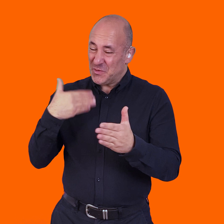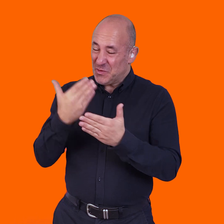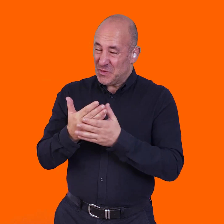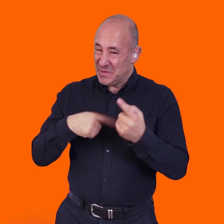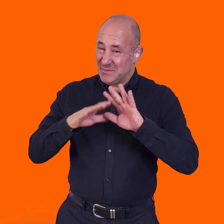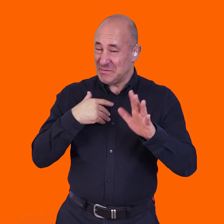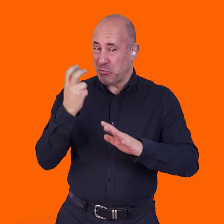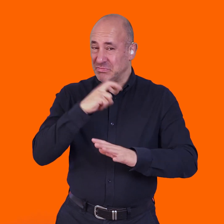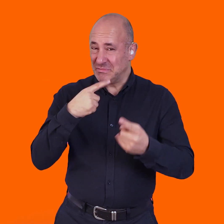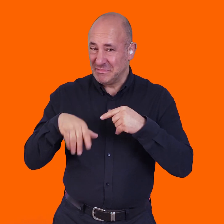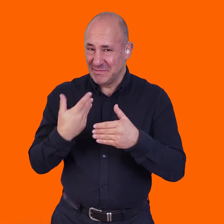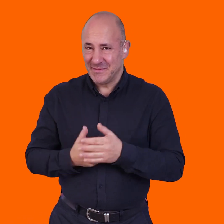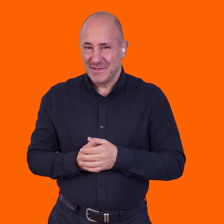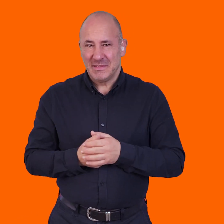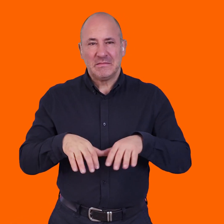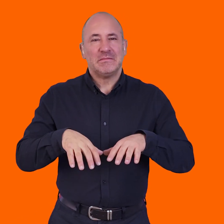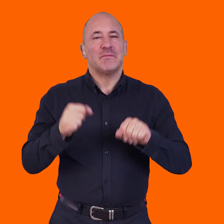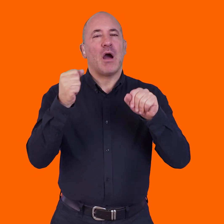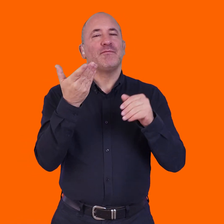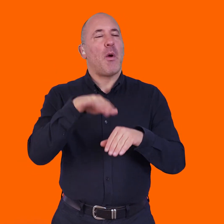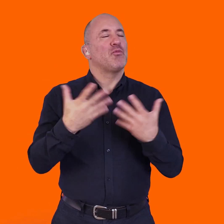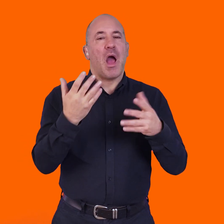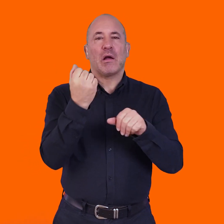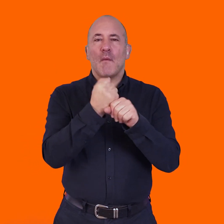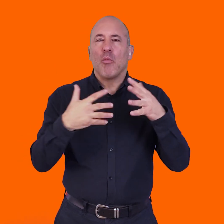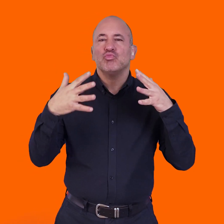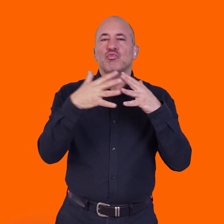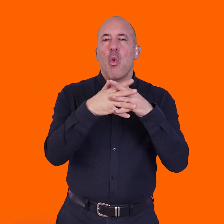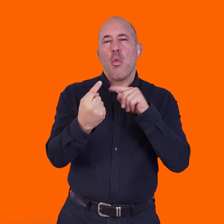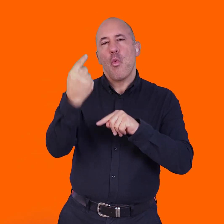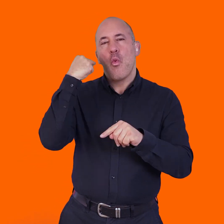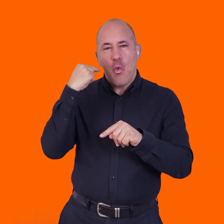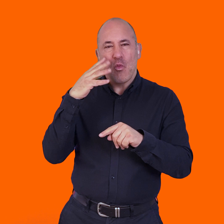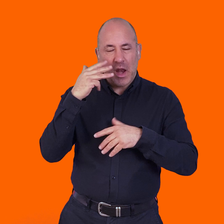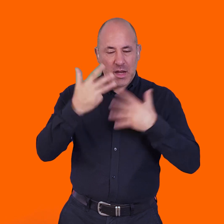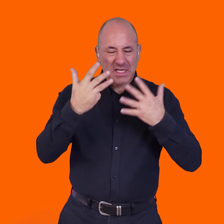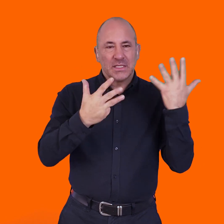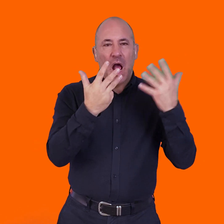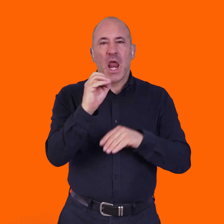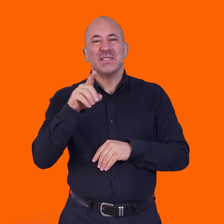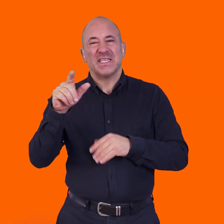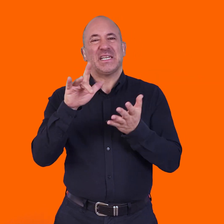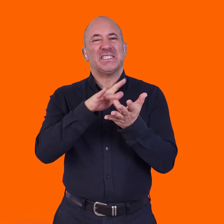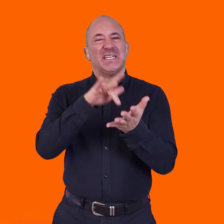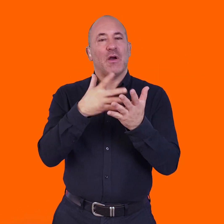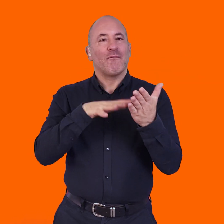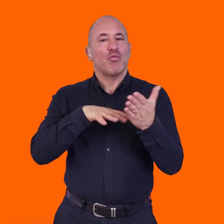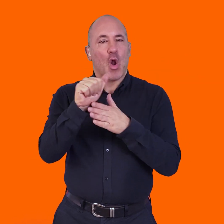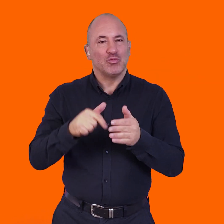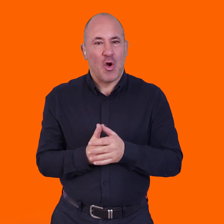so quite a long time, we're quite old. And it came out of, Glasgow was the city of culture in 1990